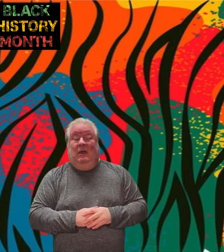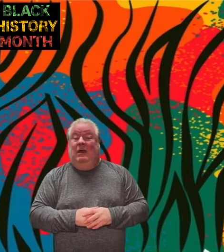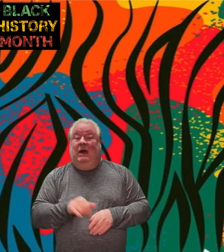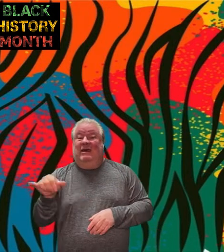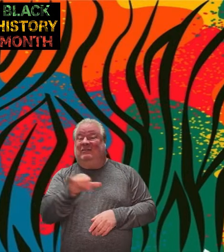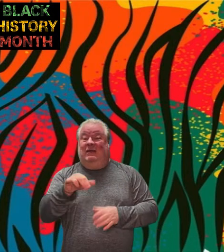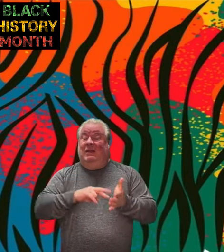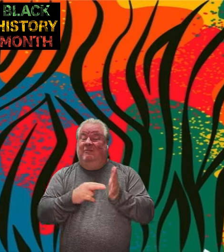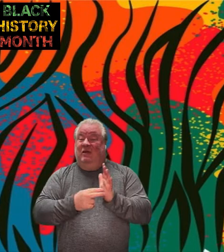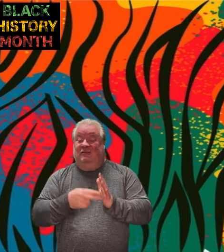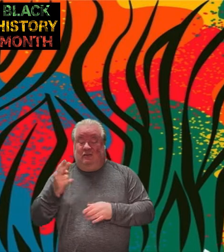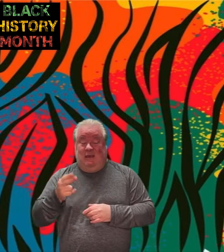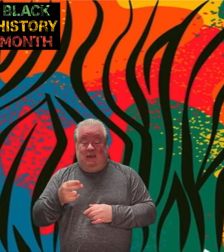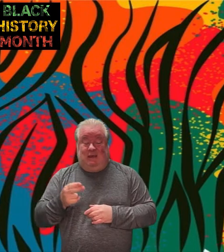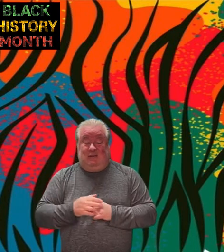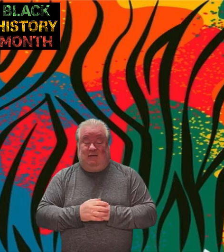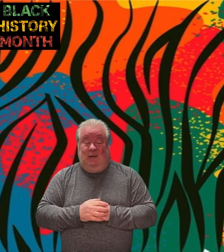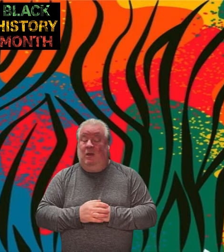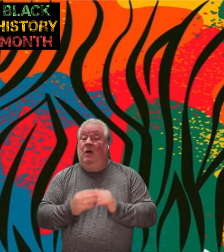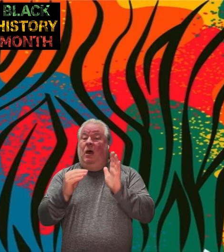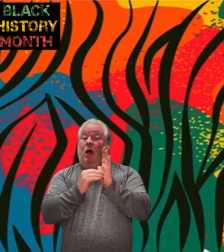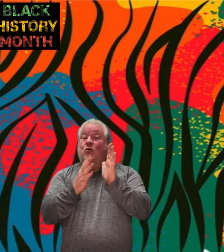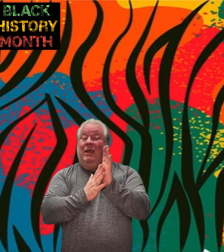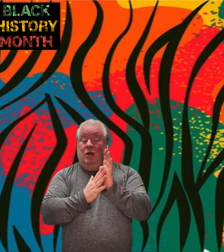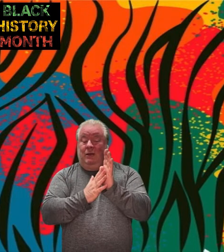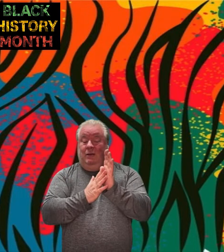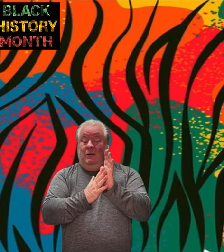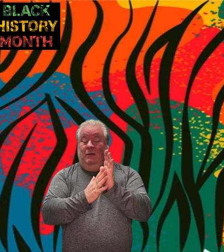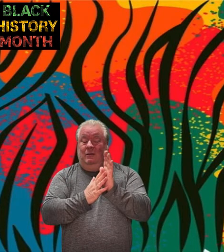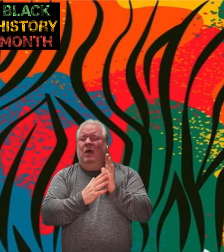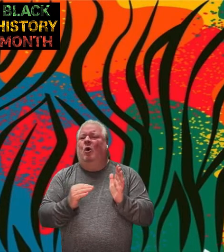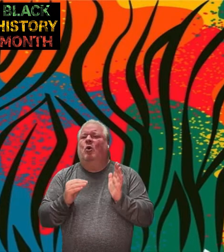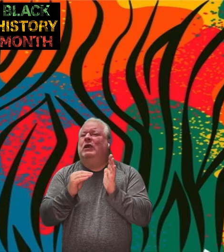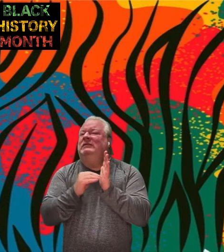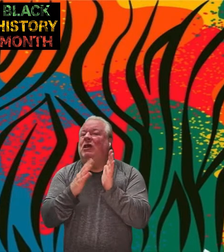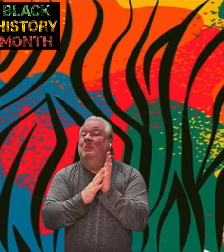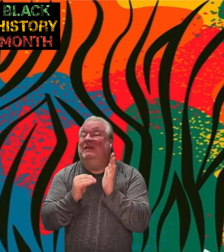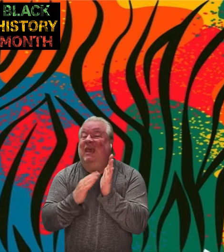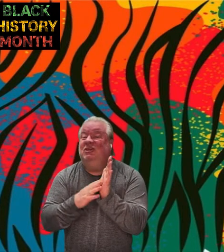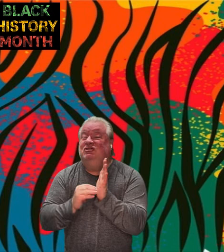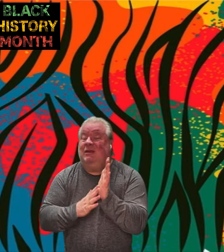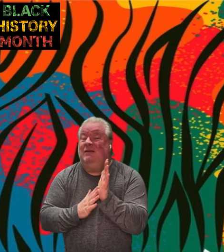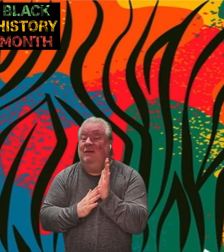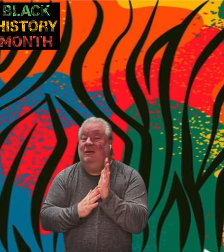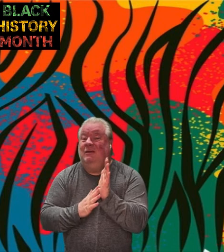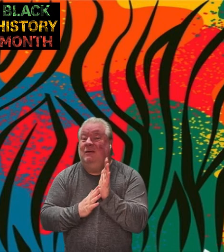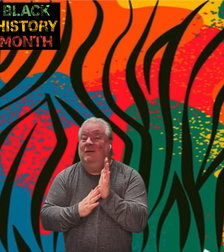A synonym for history is a record Or documentation